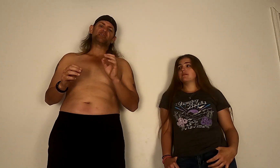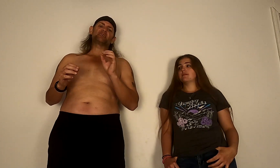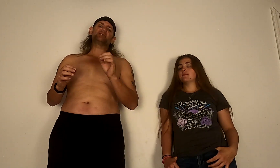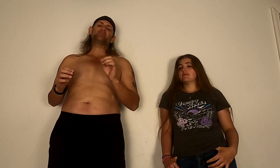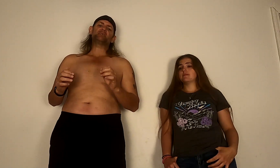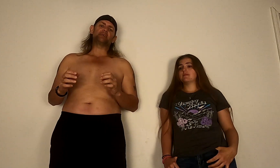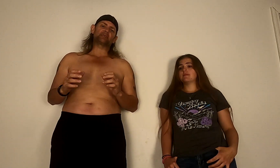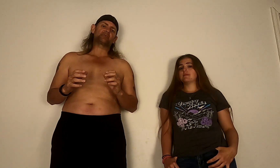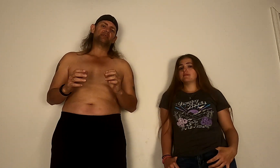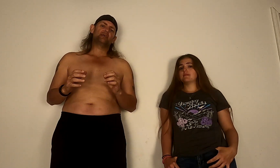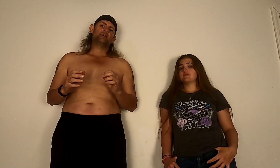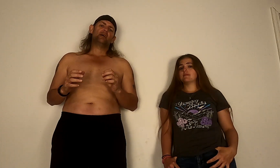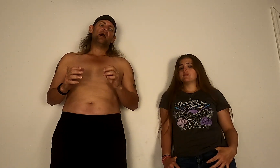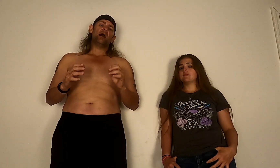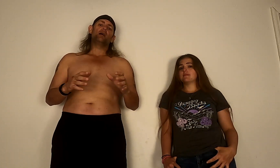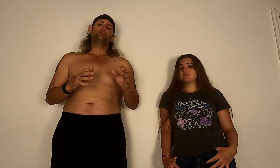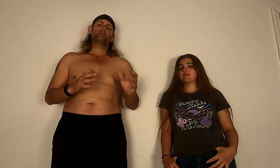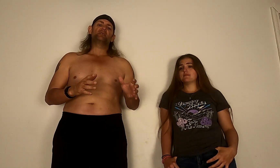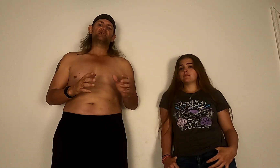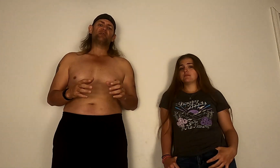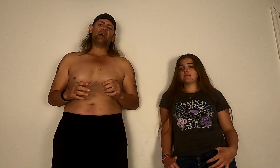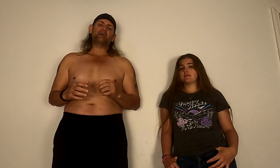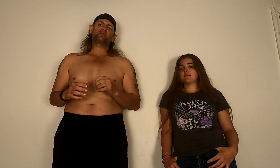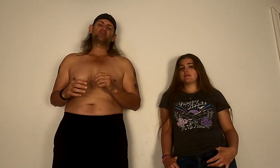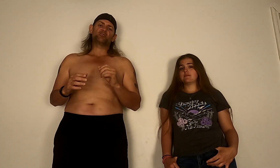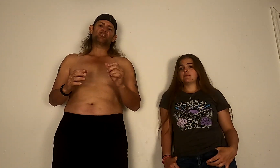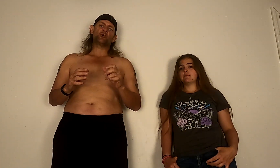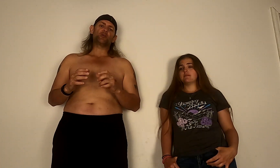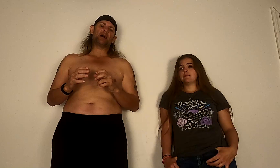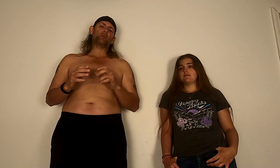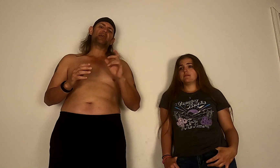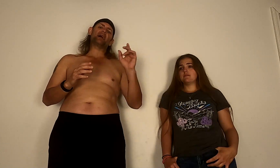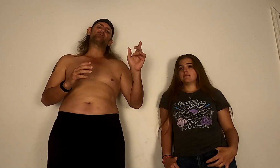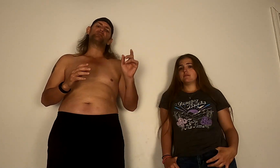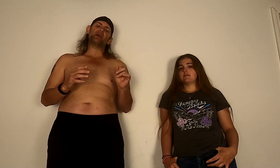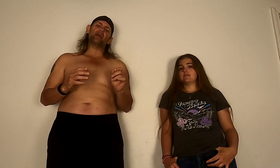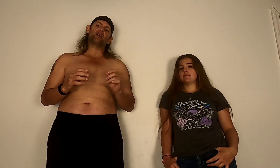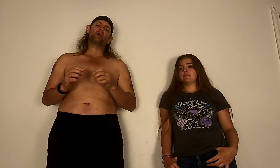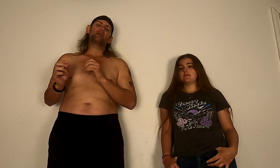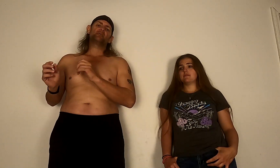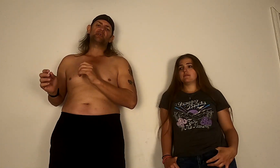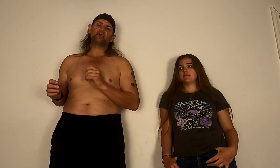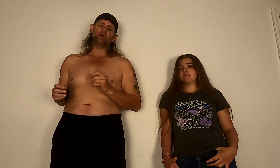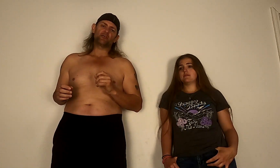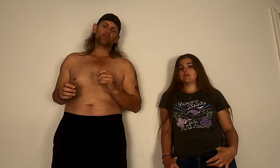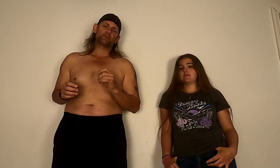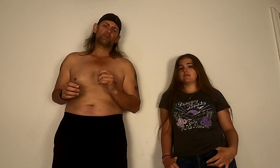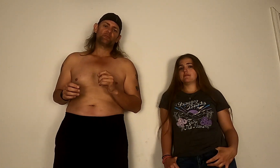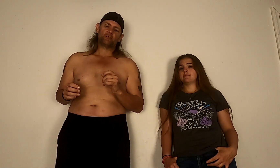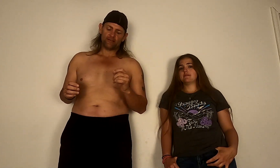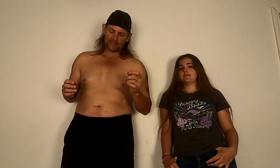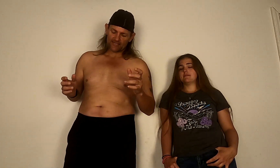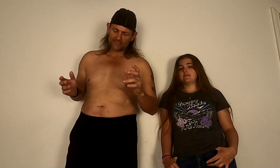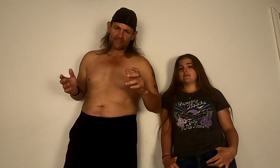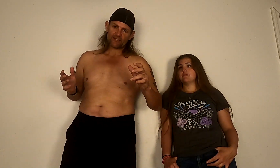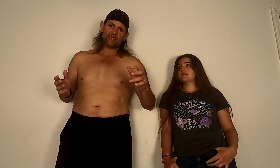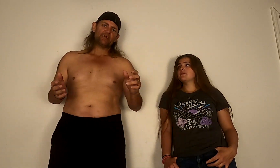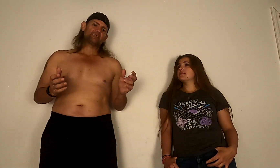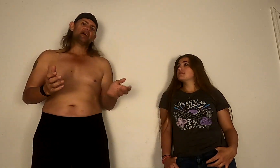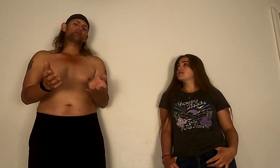statistics of this fast to show you how we got from there to here. Lexis tell